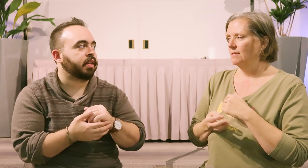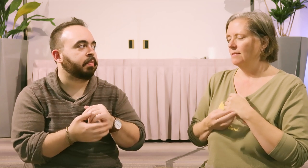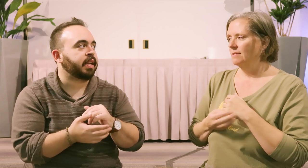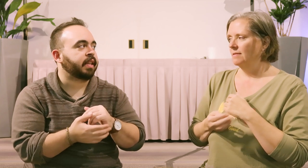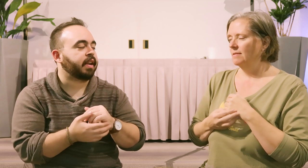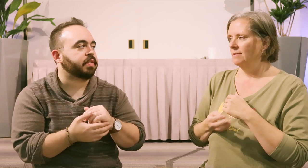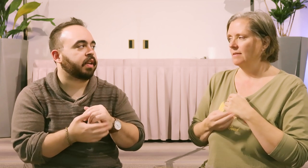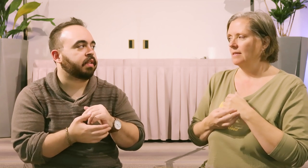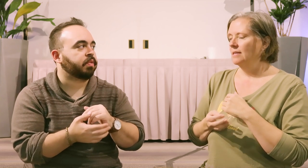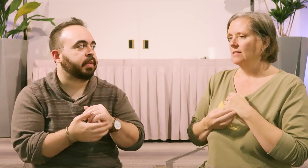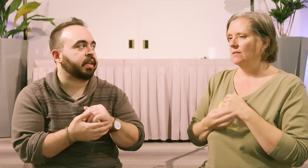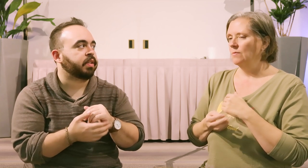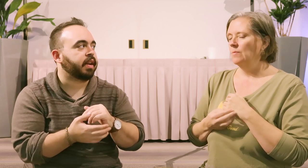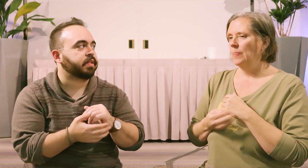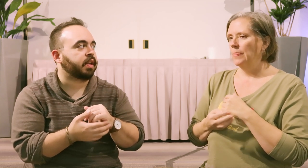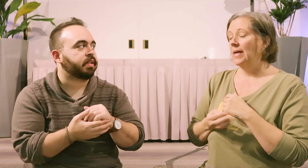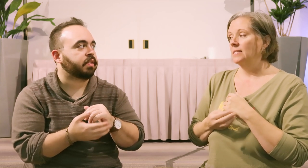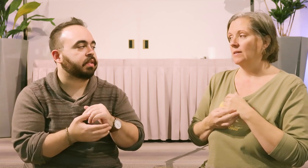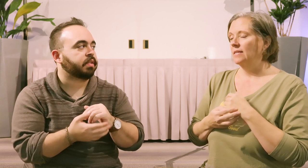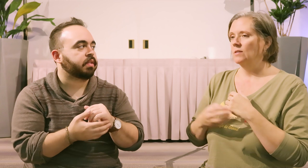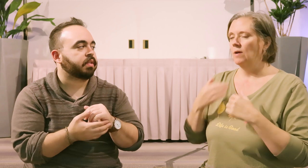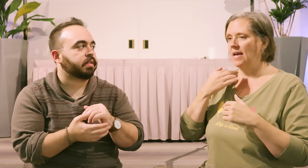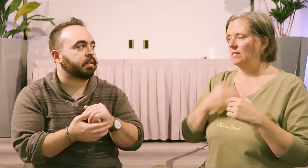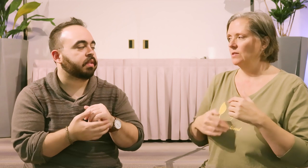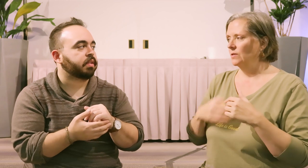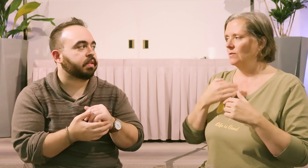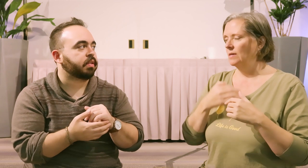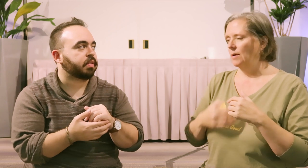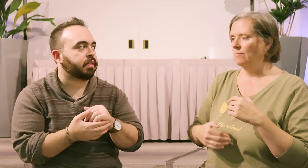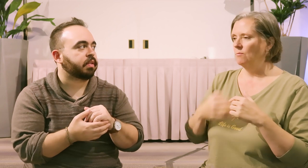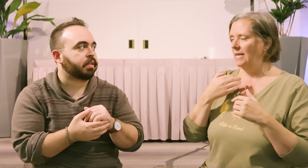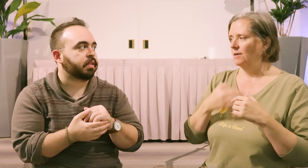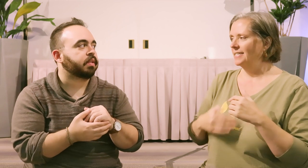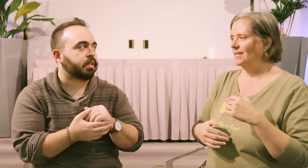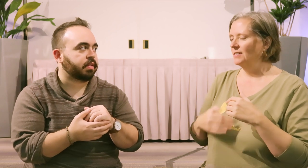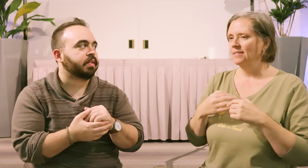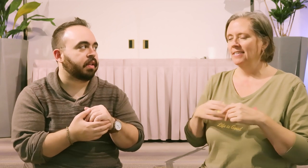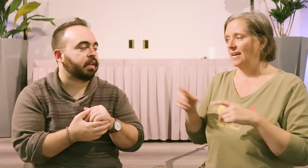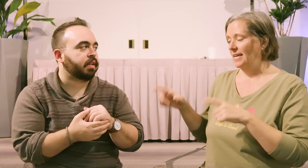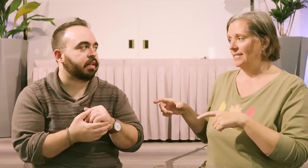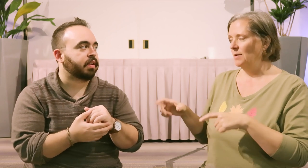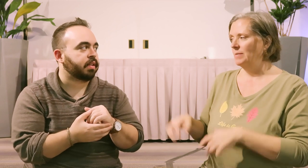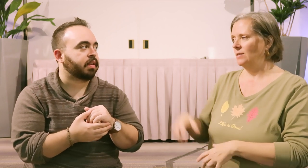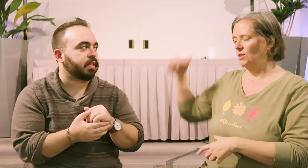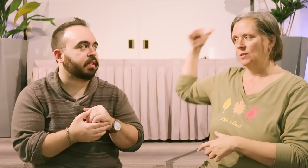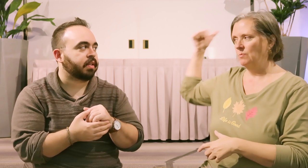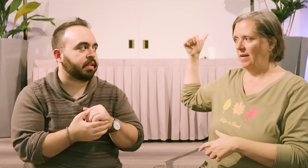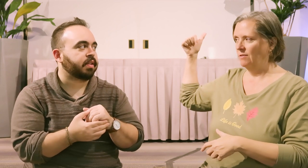being in that house again or being near that house again. That's okay. So I have an internal radar detector and that second piece just spiked